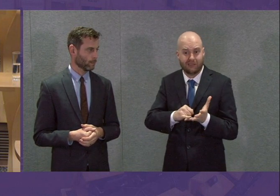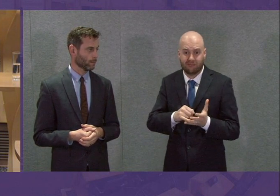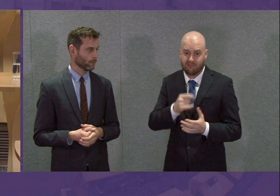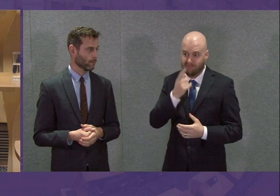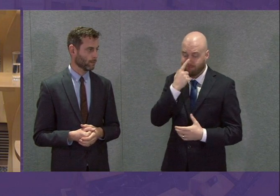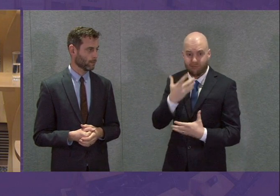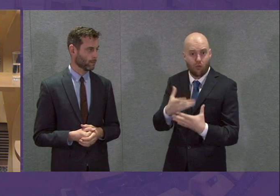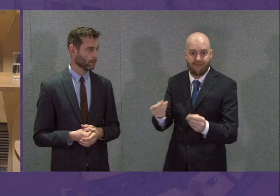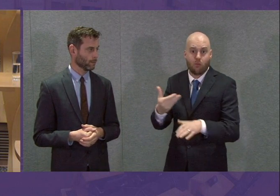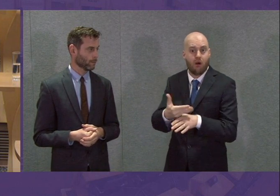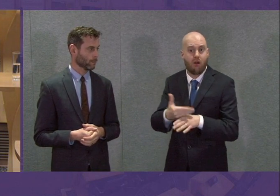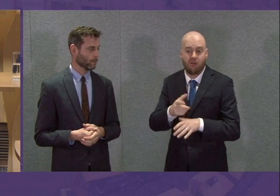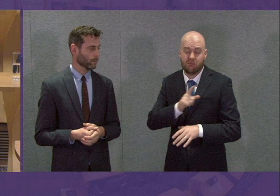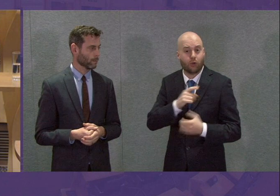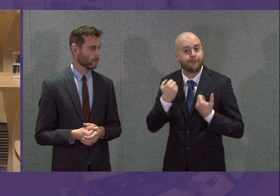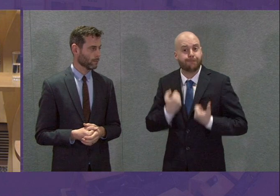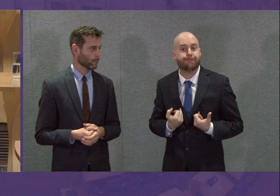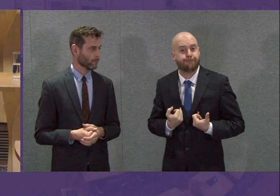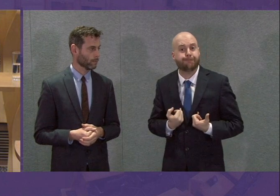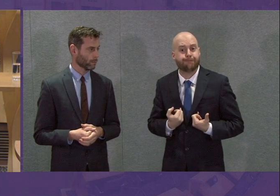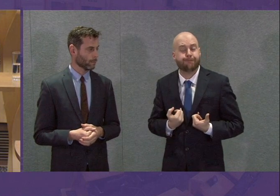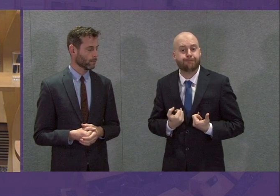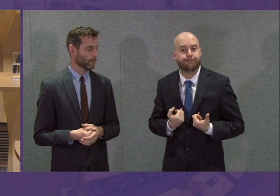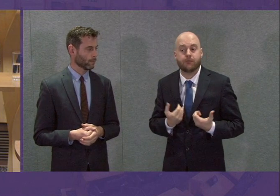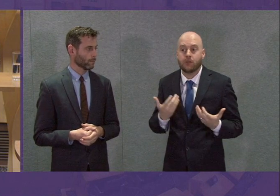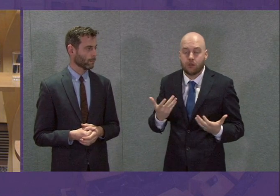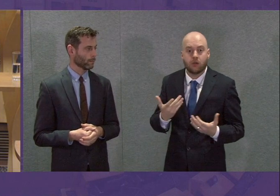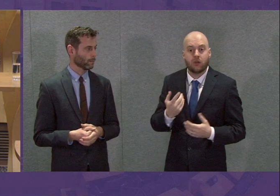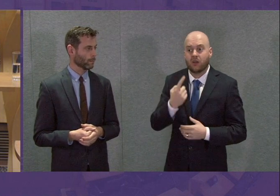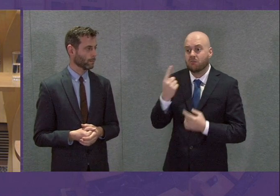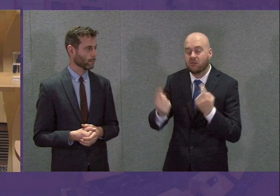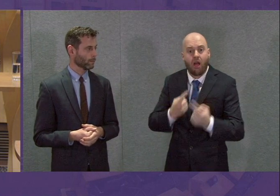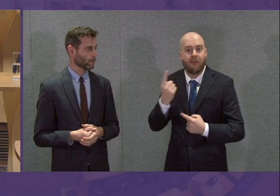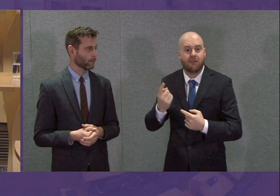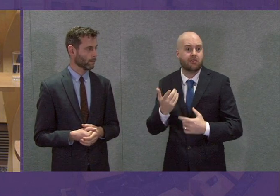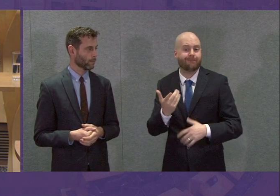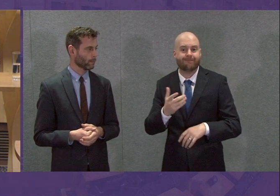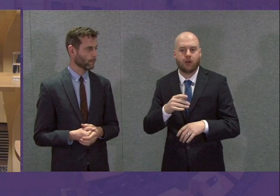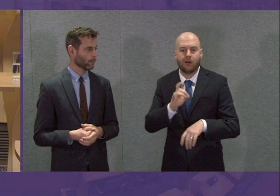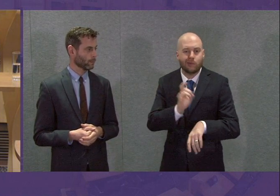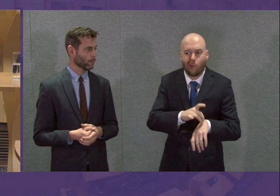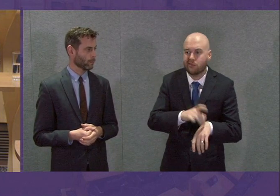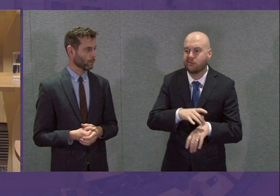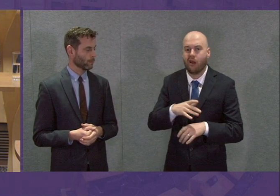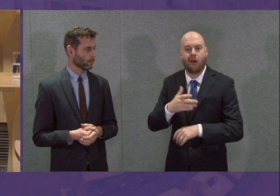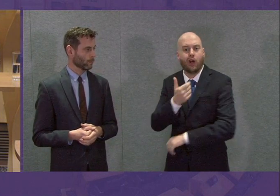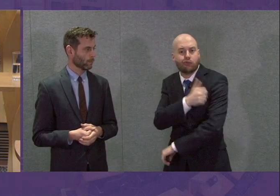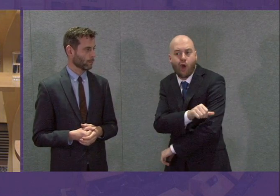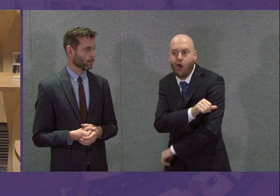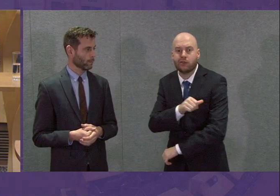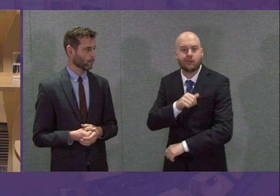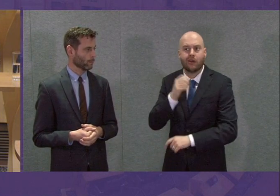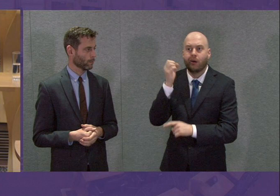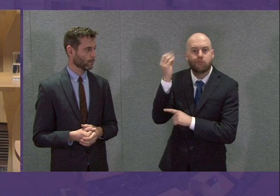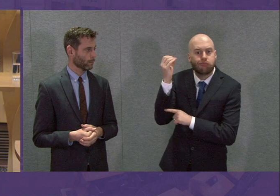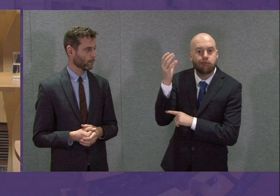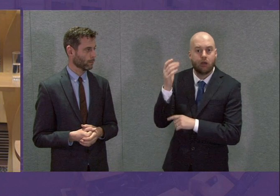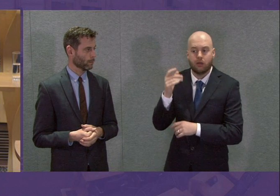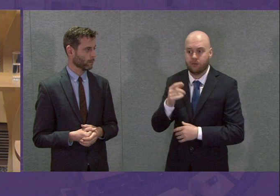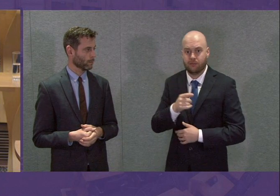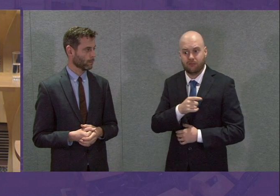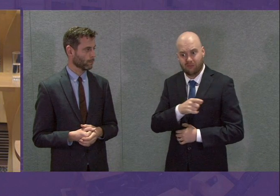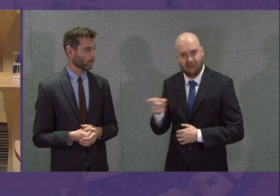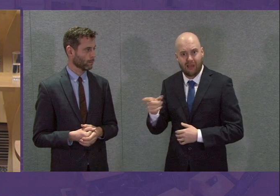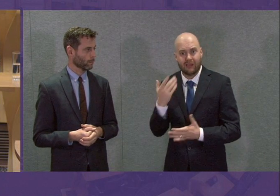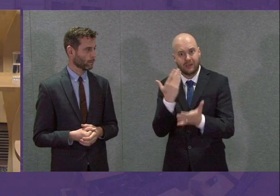And it's because of this that medics, nurses, paramedics, and other health professionals are calling for the testing of key workers